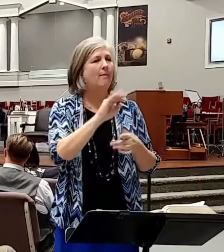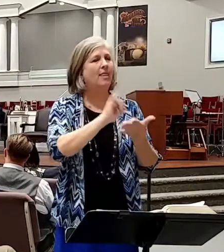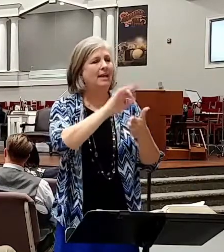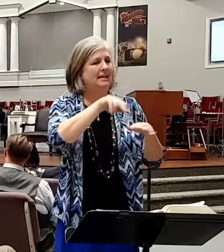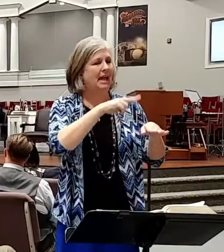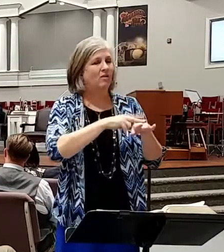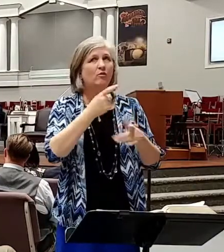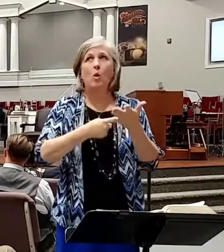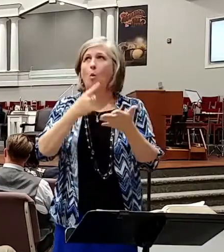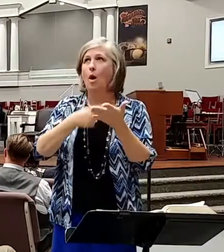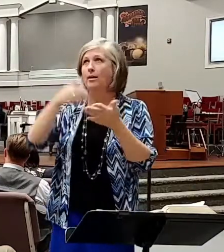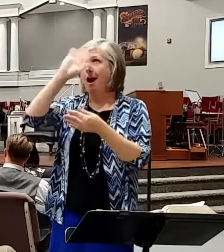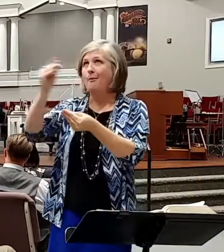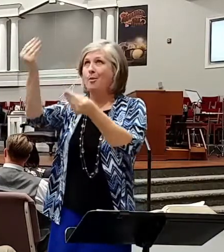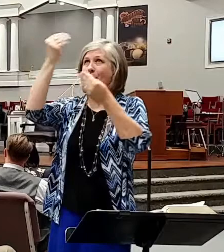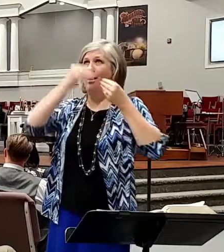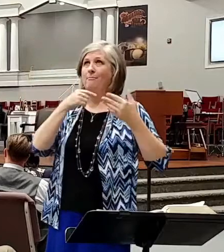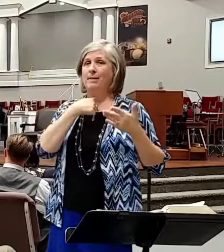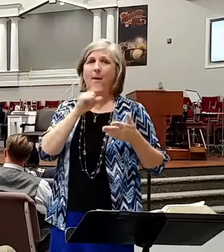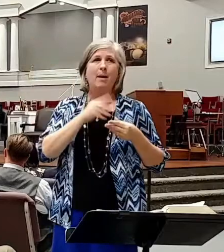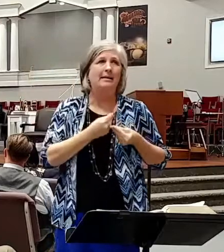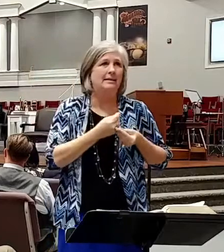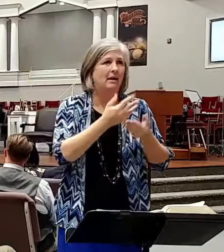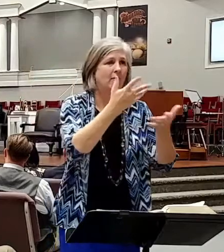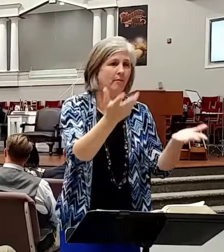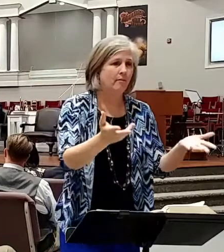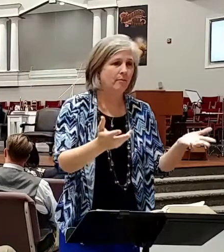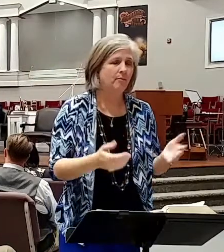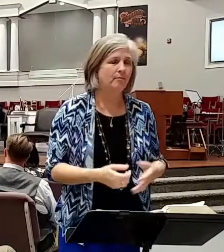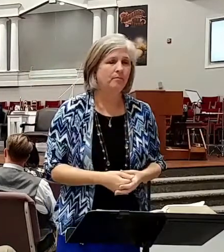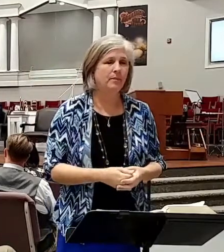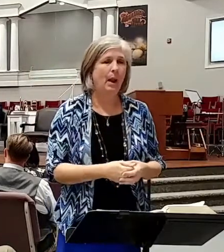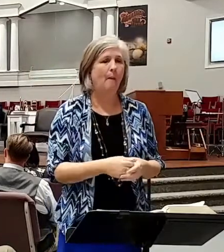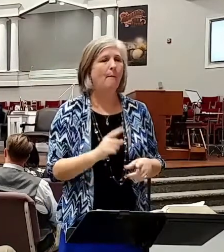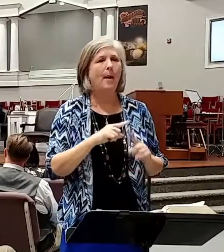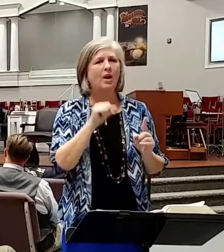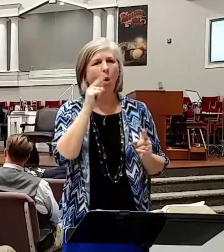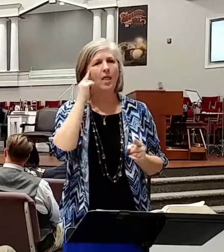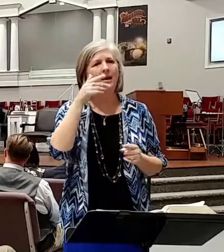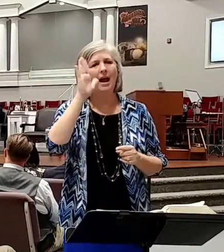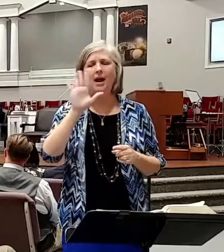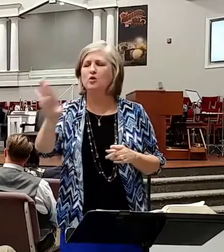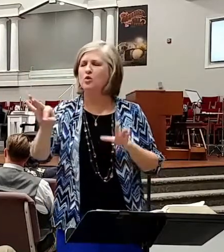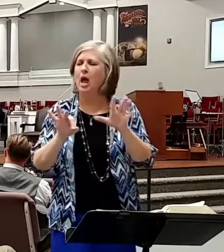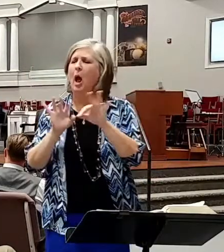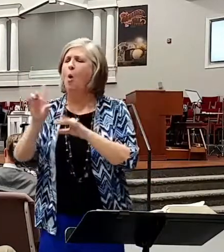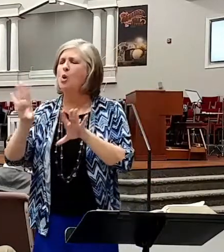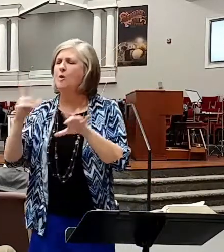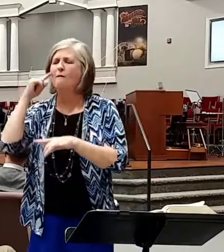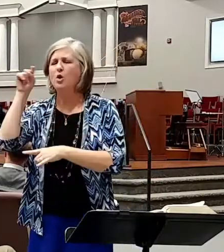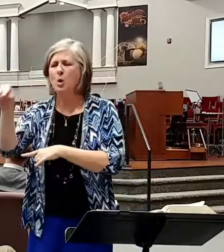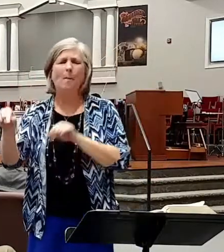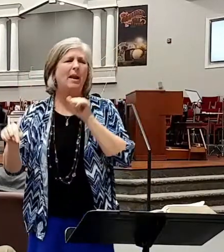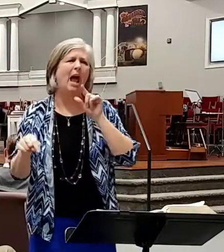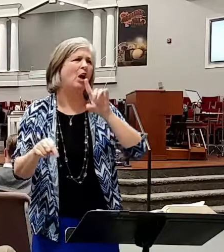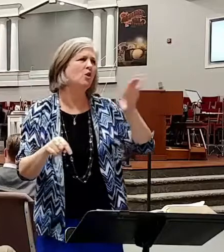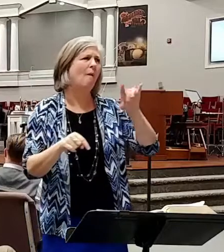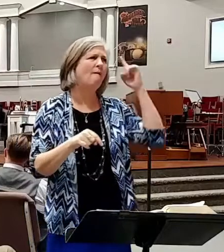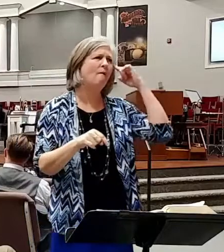God has put inside of them. But I don't think God handpicks preachers and says I'm going to do it for them but I won't do it for my other children God will do it for all his youngins.